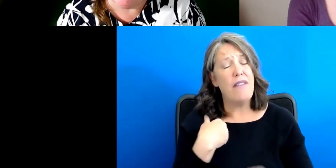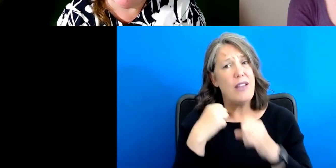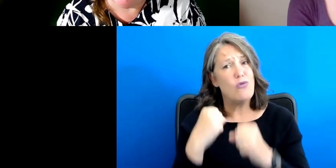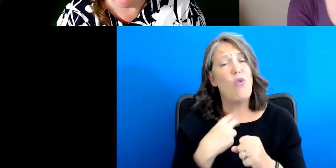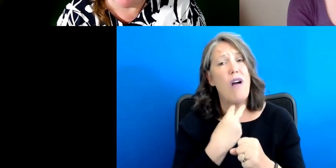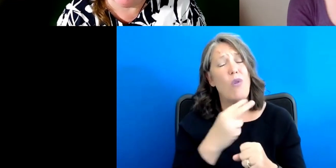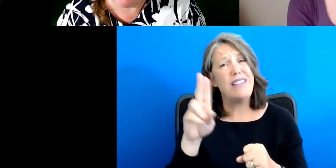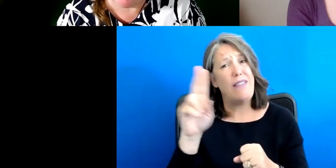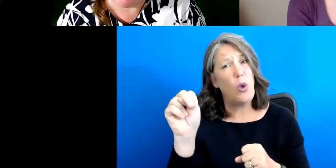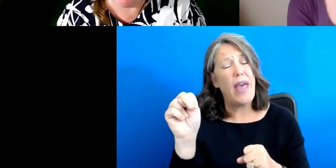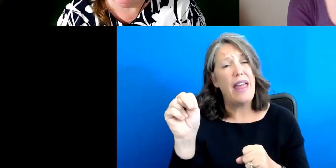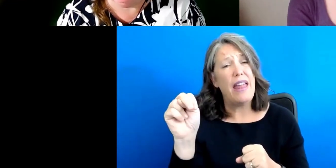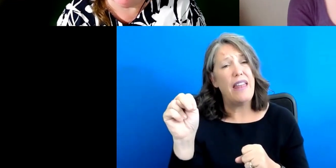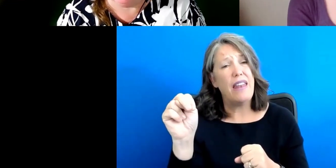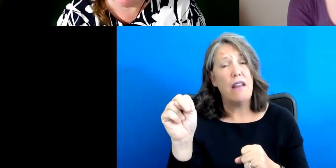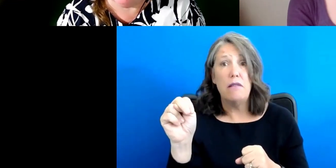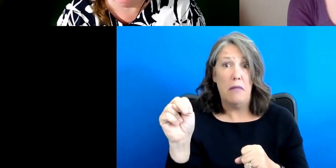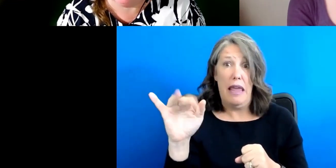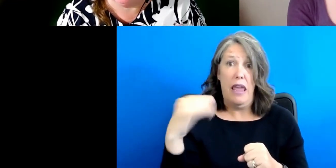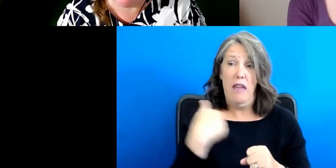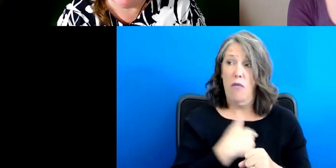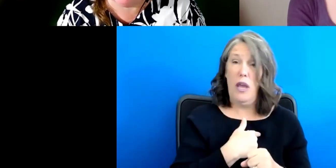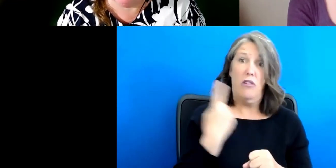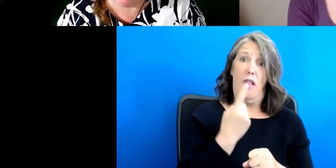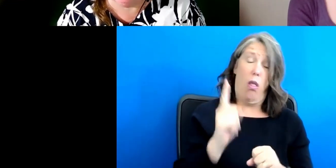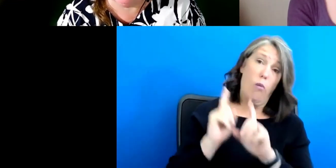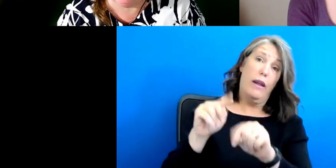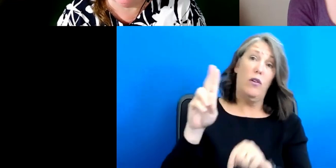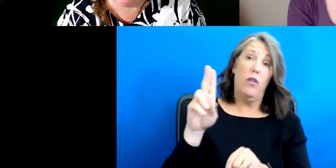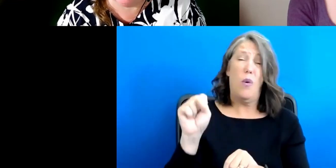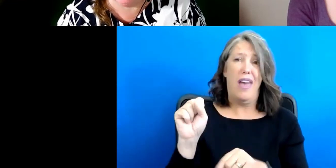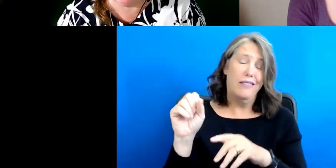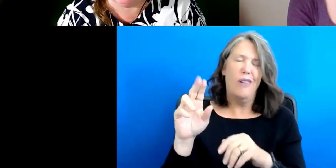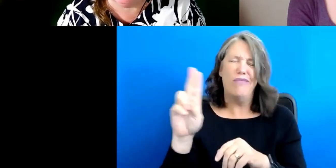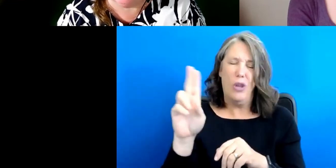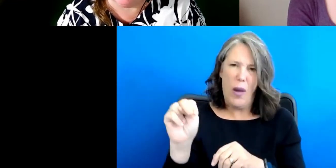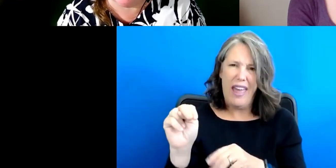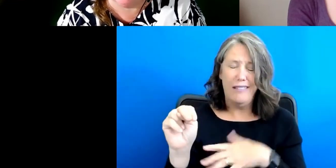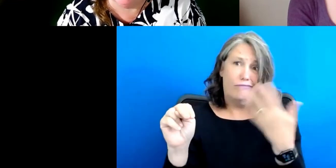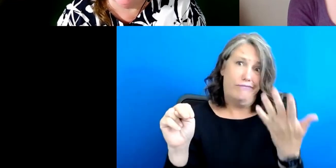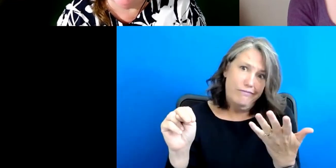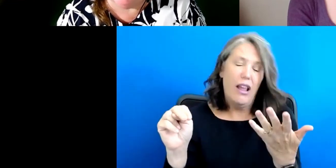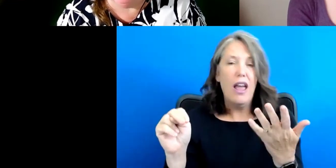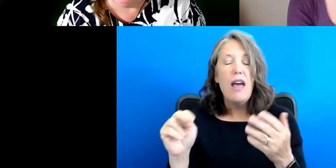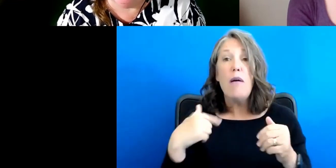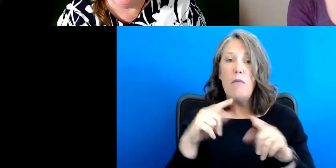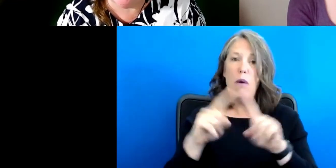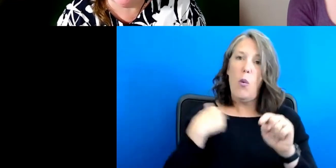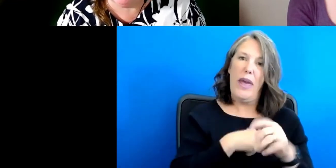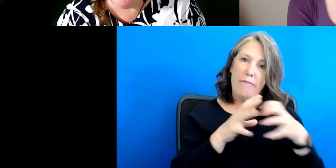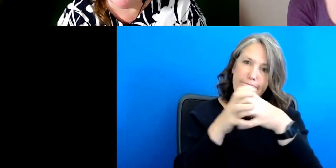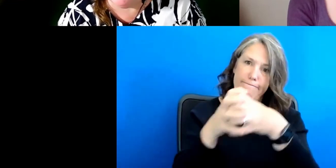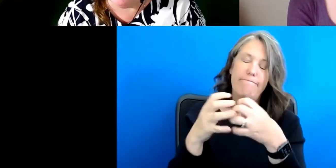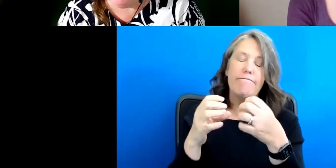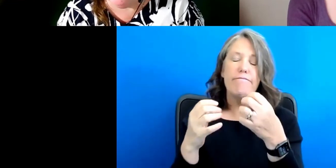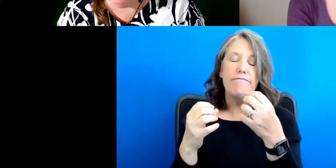than if we just went to the UN by ourselves. So collectively, you know, it gives us a stronger voice. Um, most